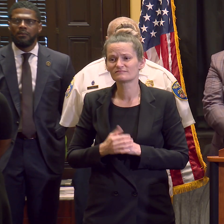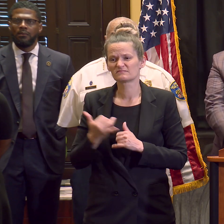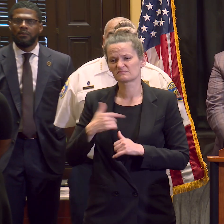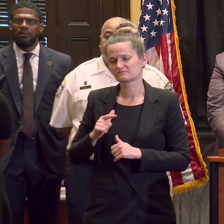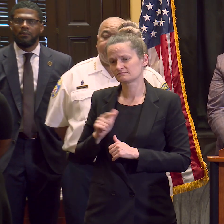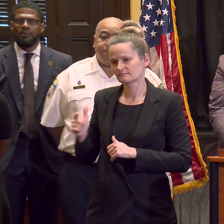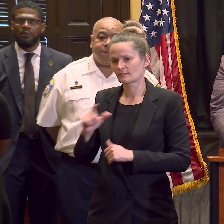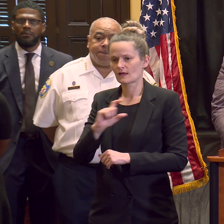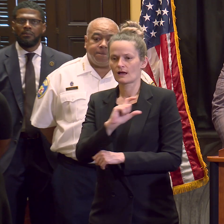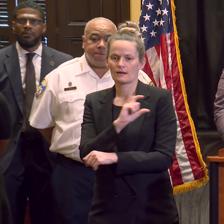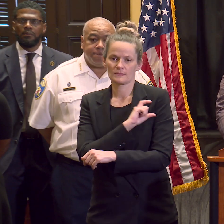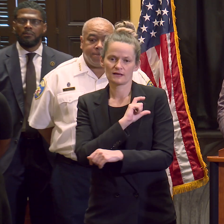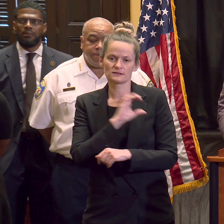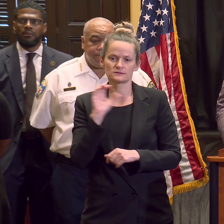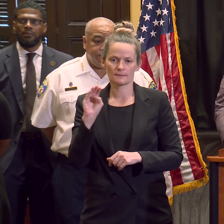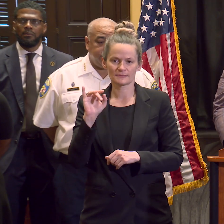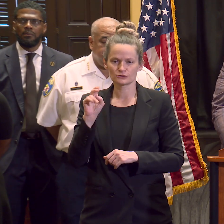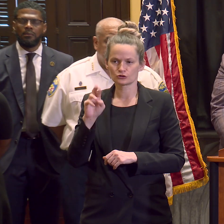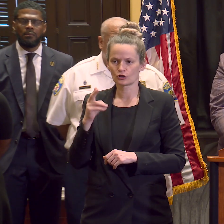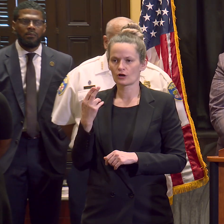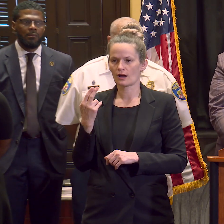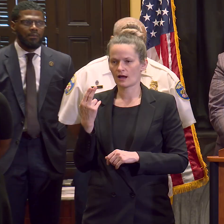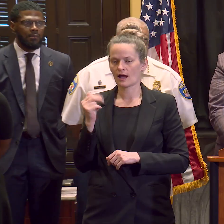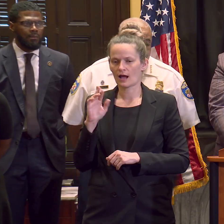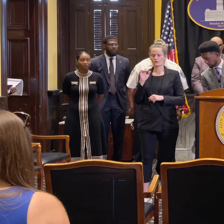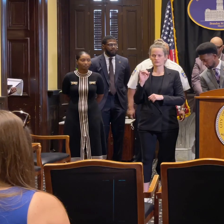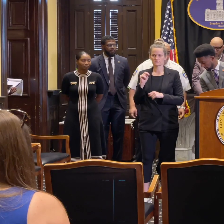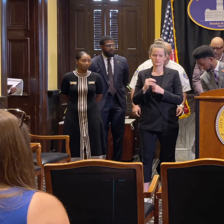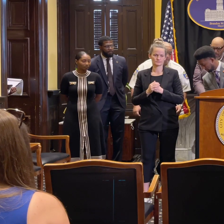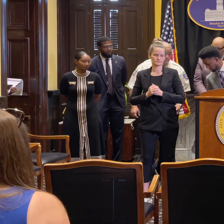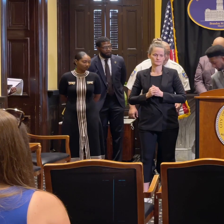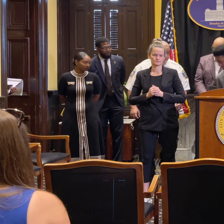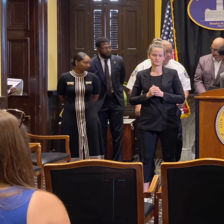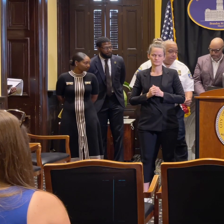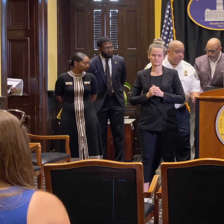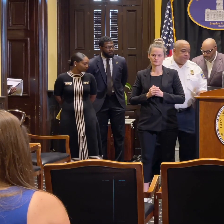commissioner for updates on the investigation before we take open question. Mr PC.